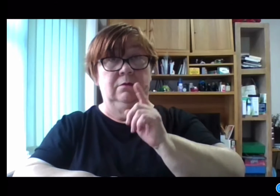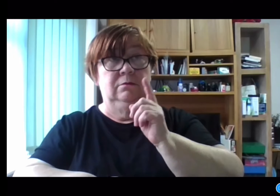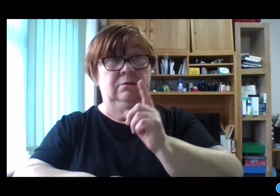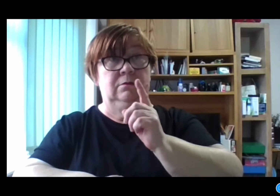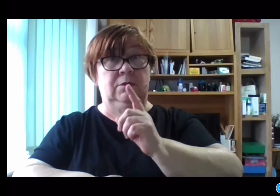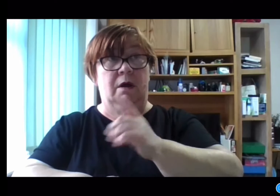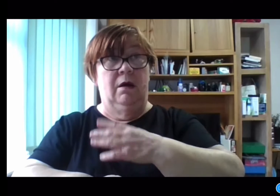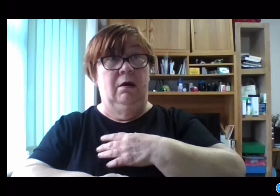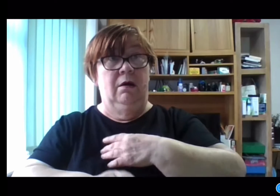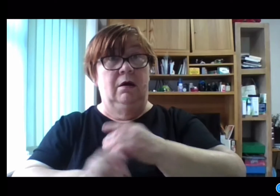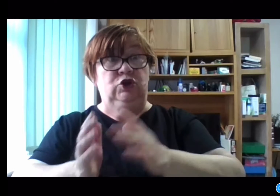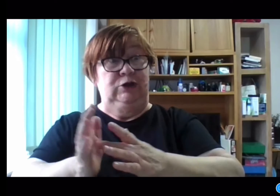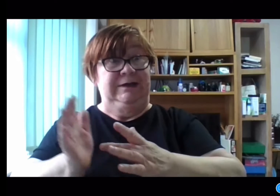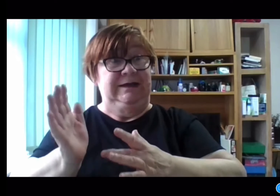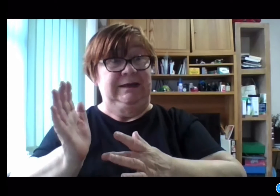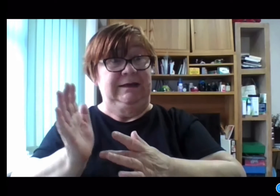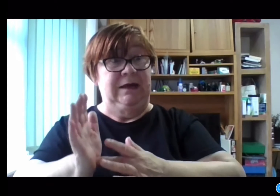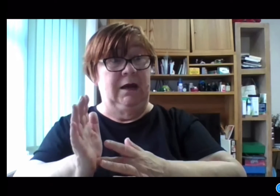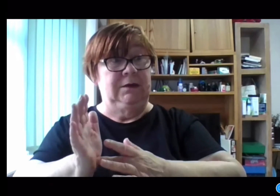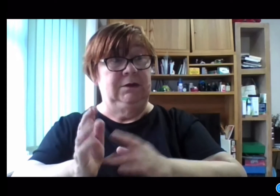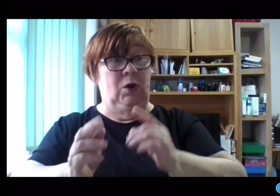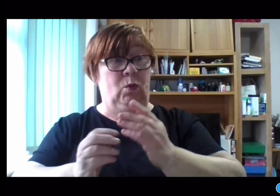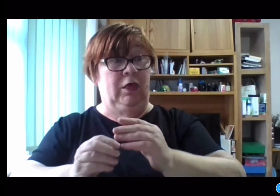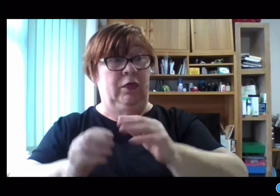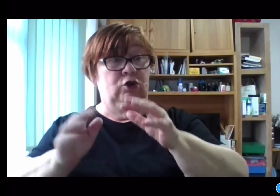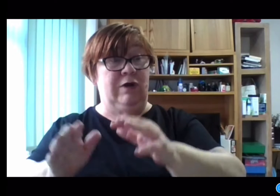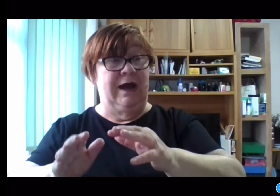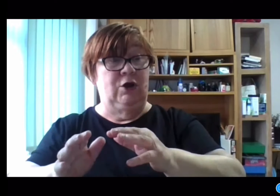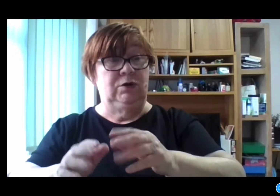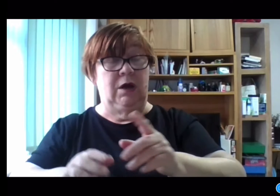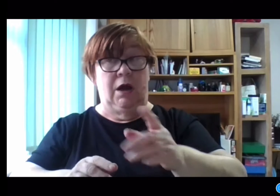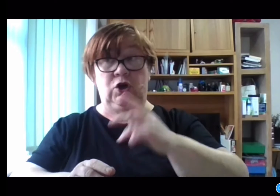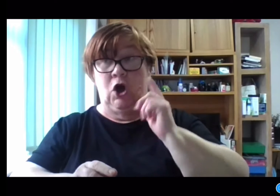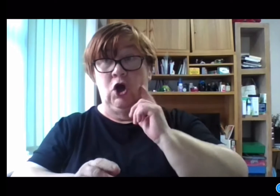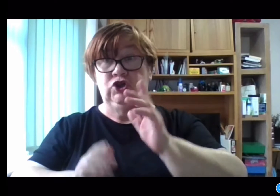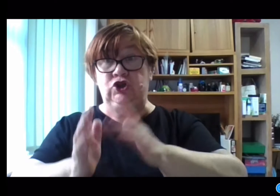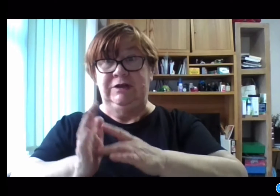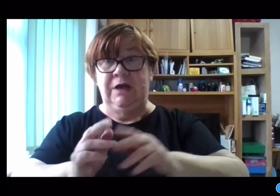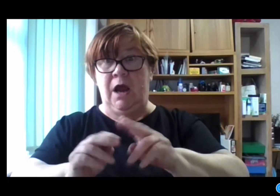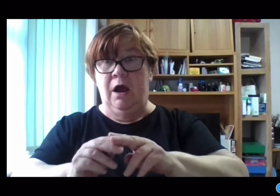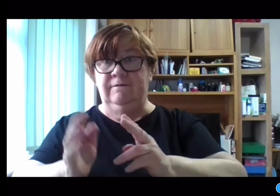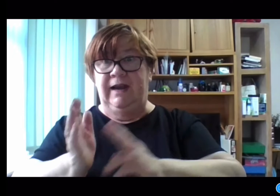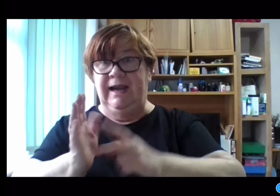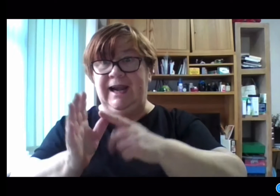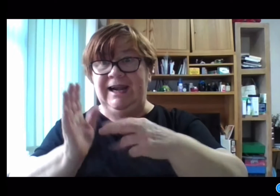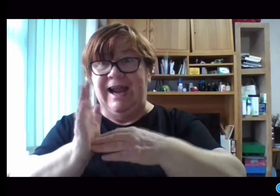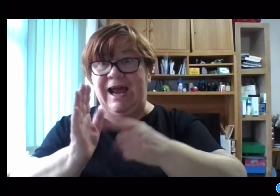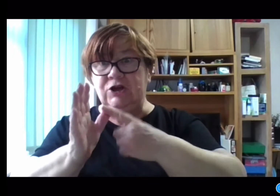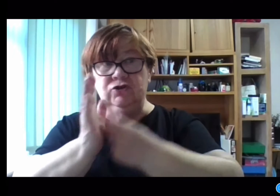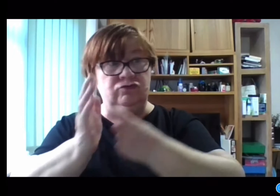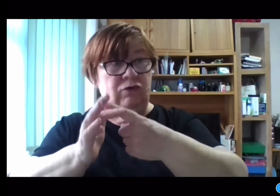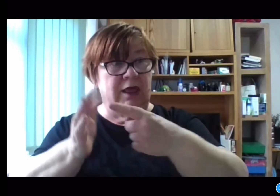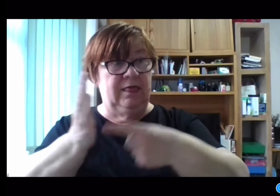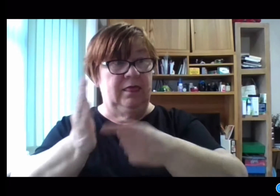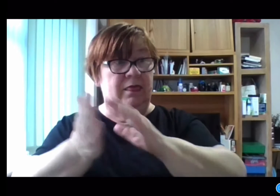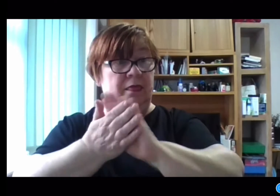He realised that Jesus was coming with that crowd. And he heard Jesus from Nazareth was there.